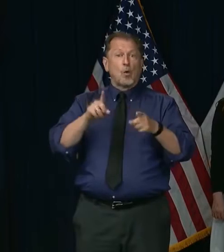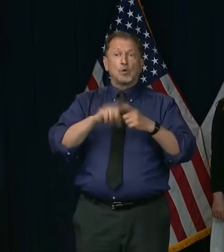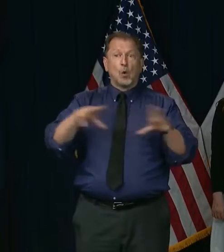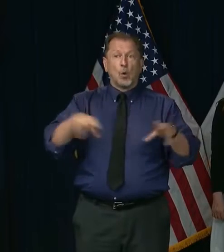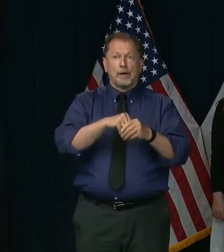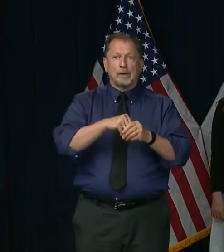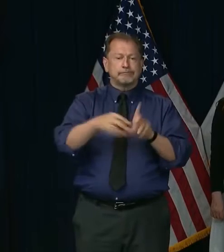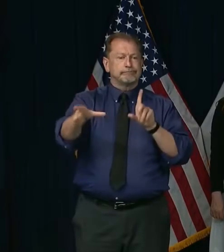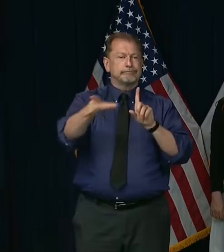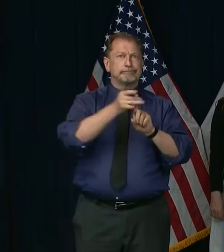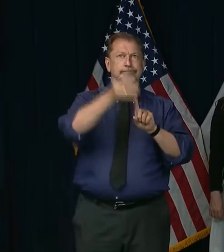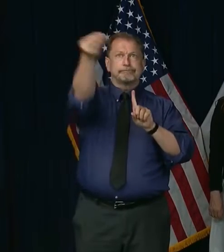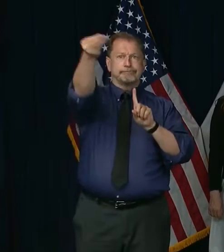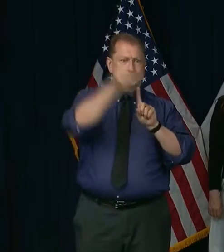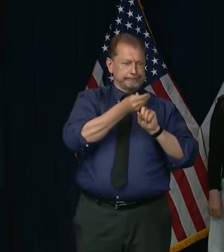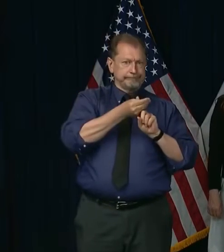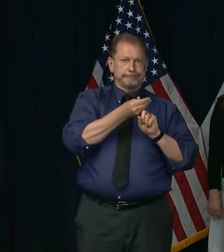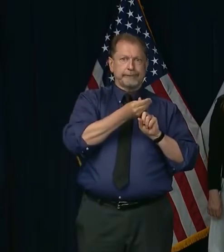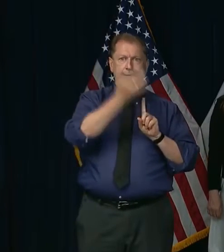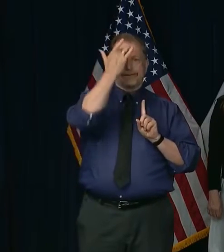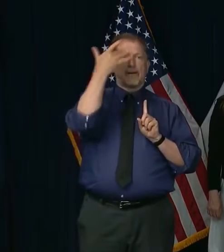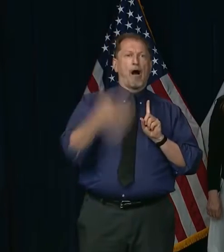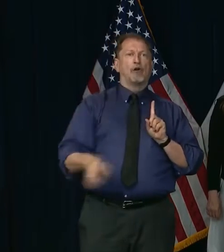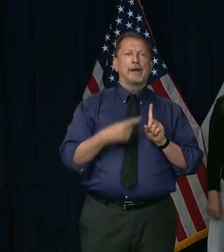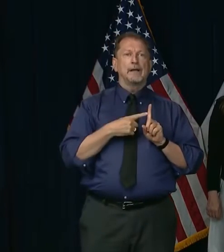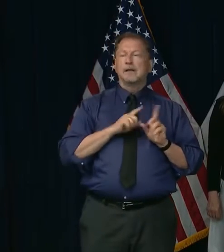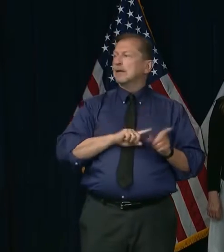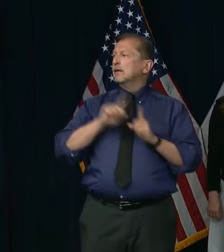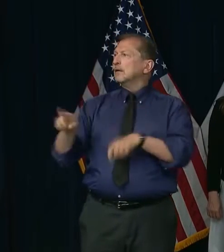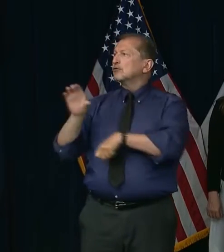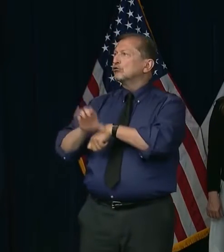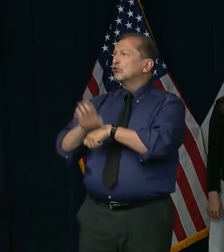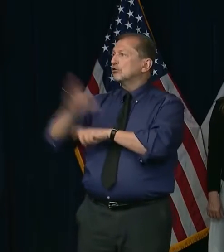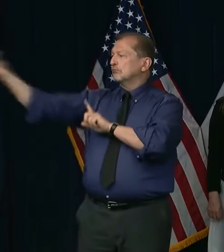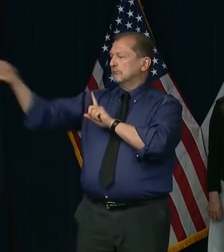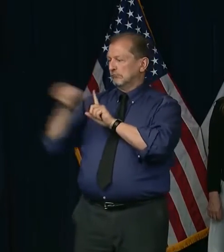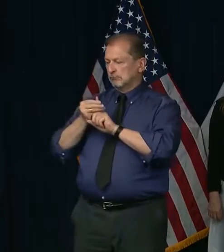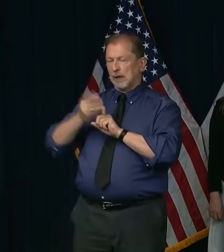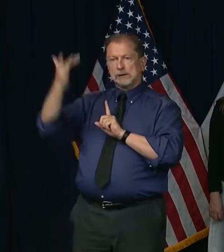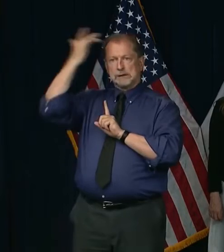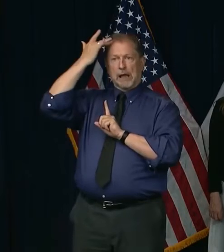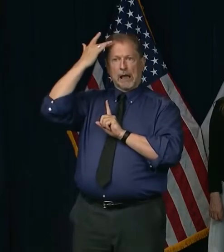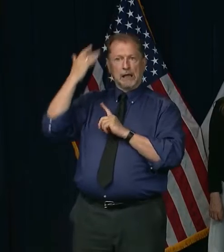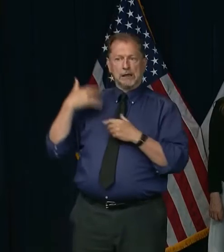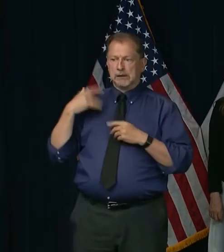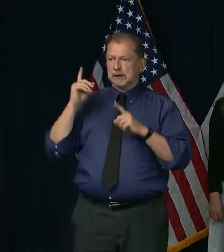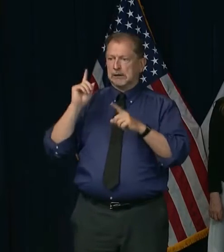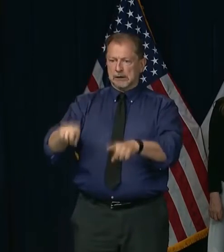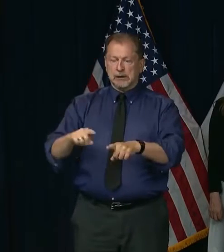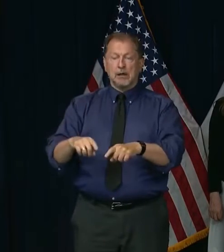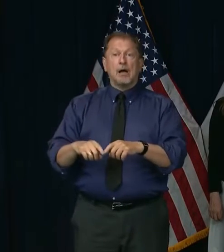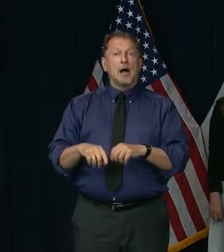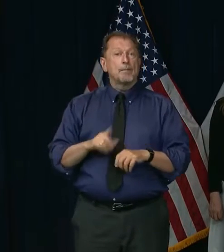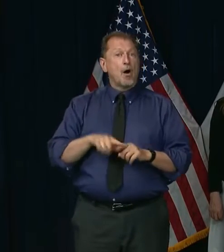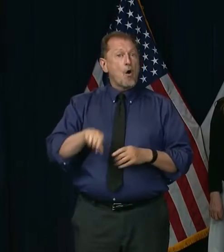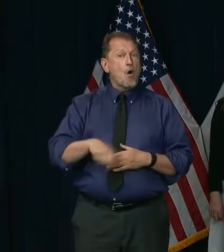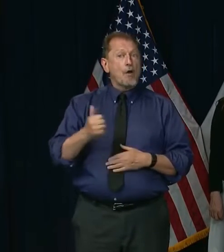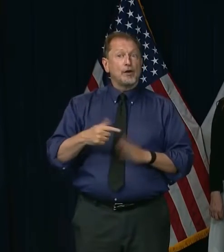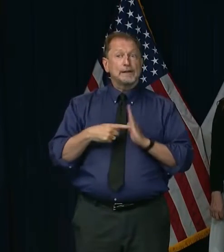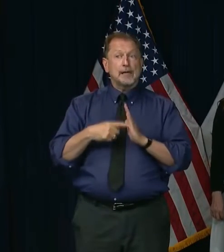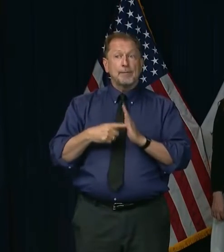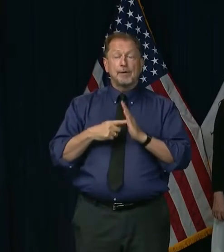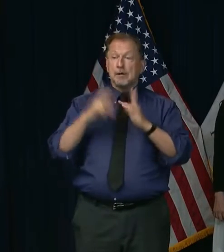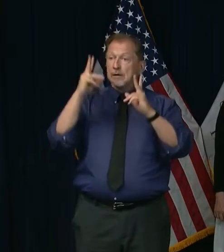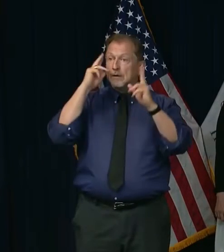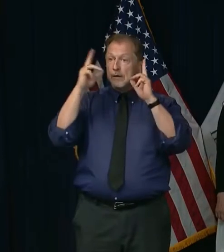celebrations, church gatherings. We've also seen hair salons with what turned out to be infected stylists, but with